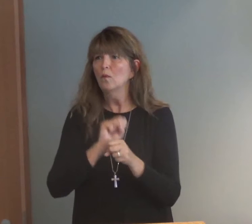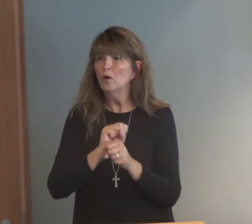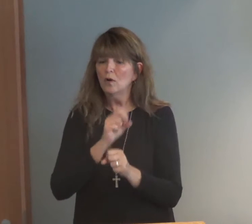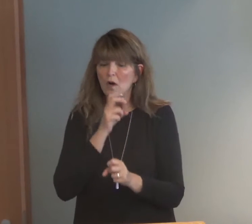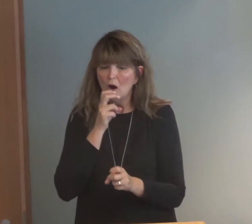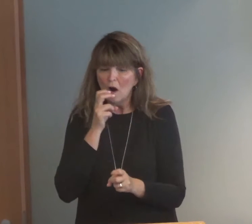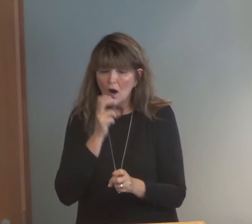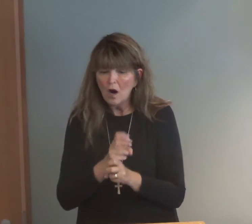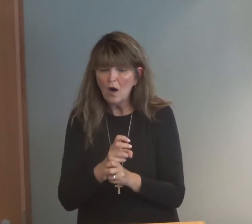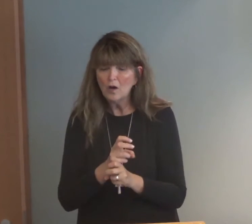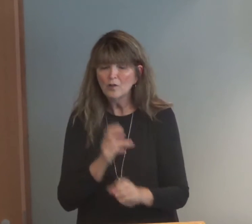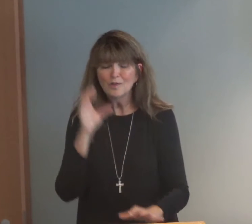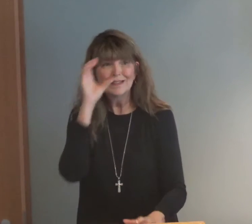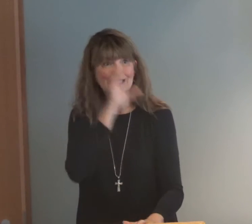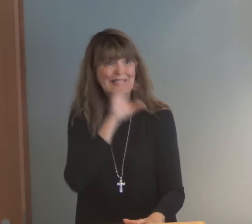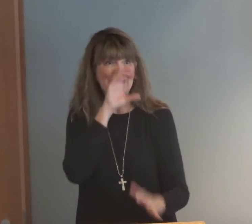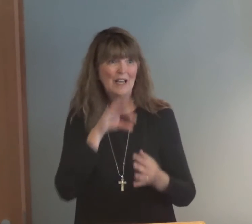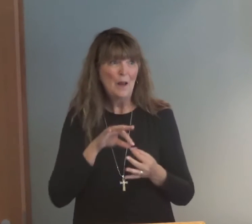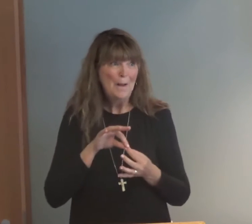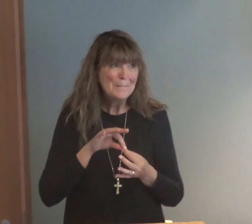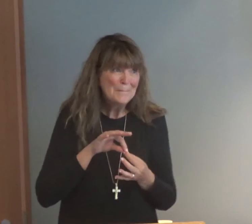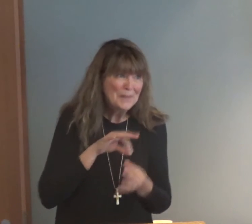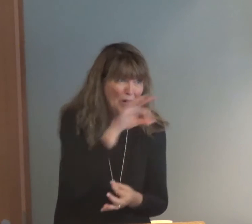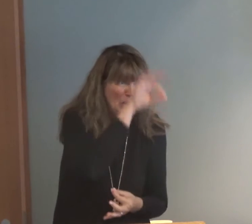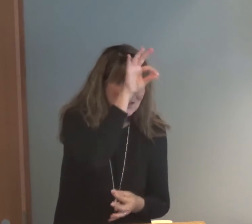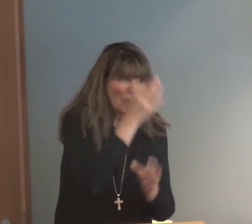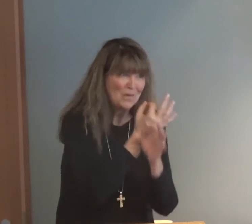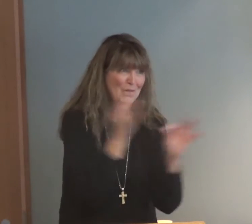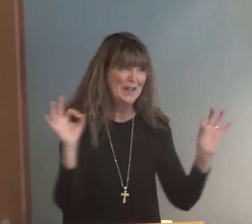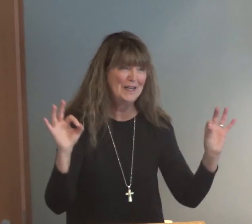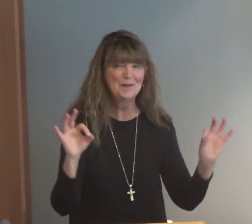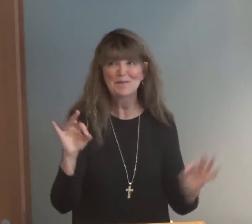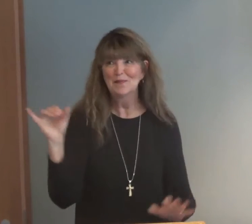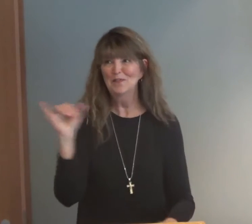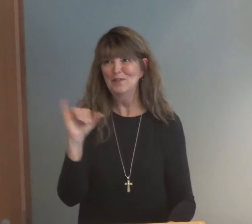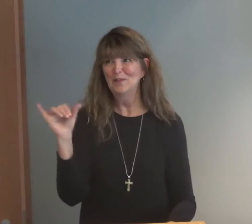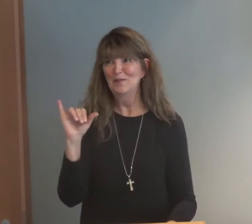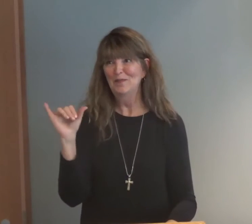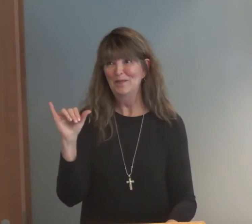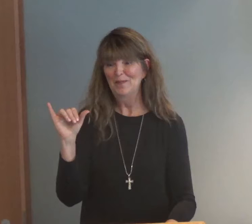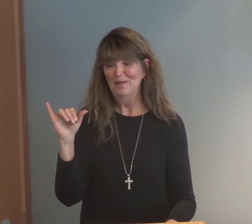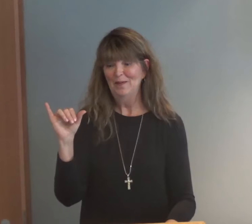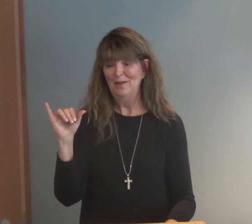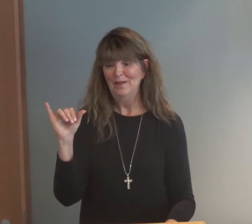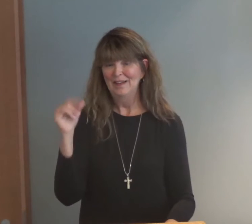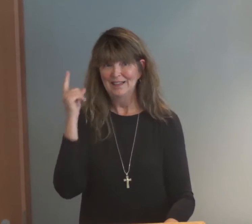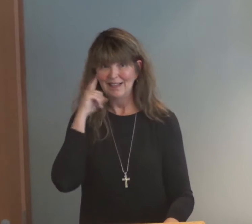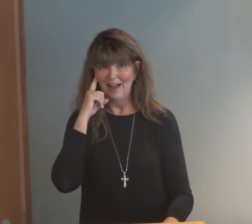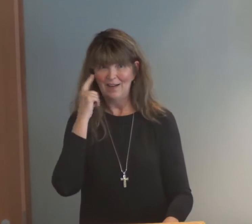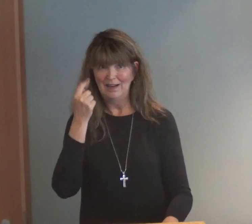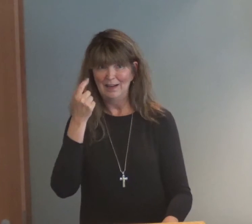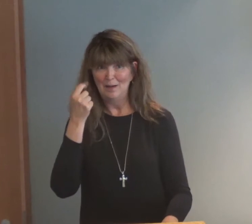important that we fight, that we work hard, that we seek spiritual freedom as well.